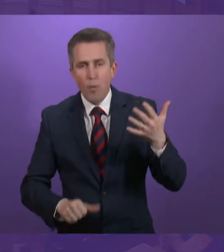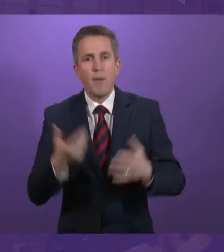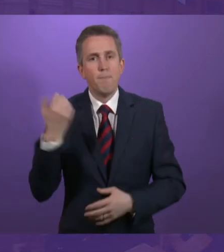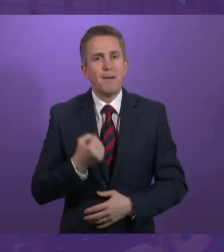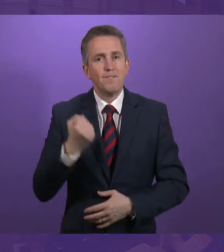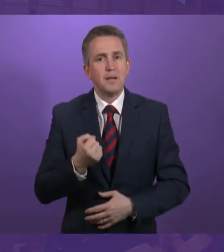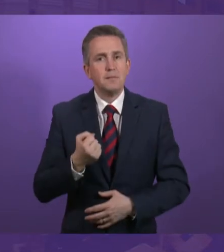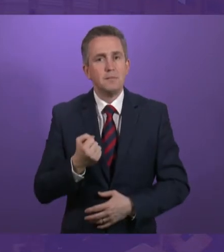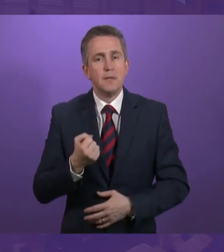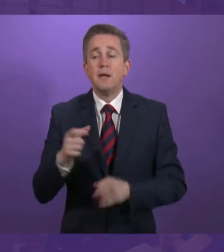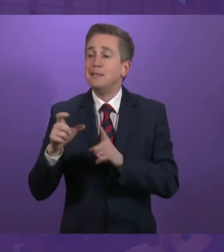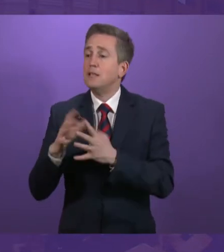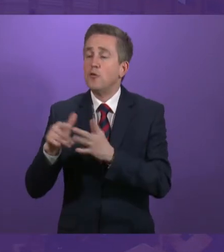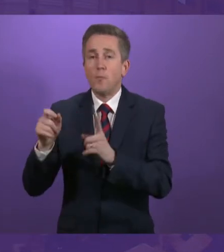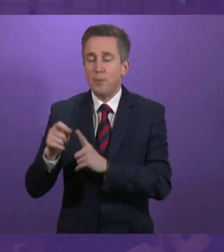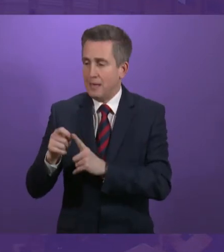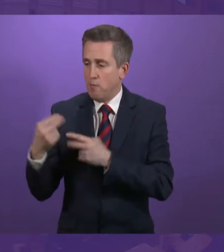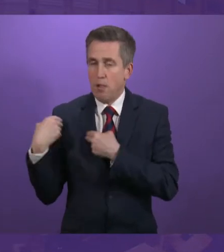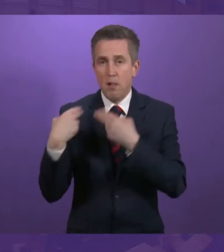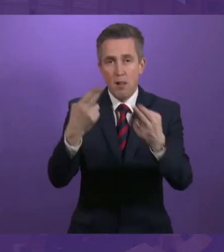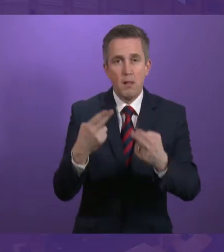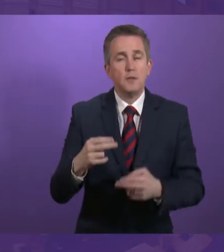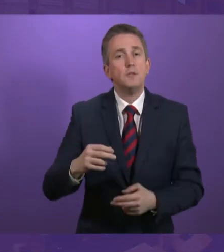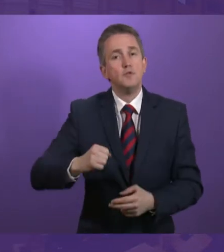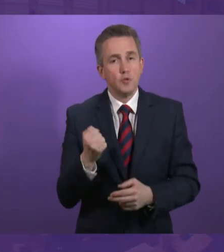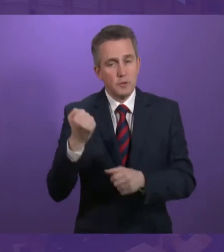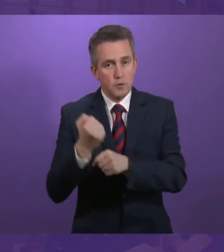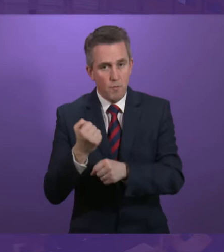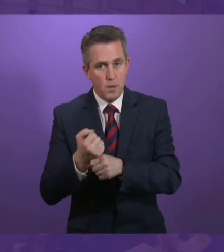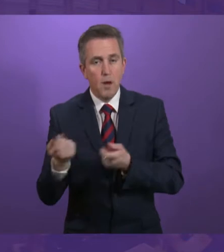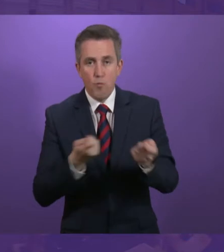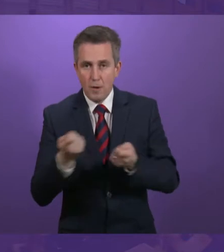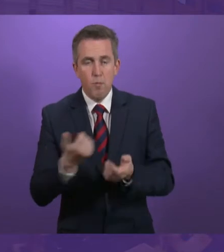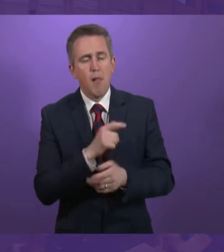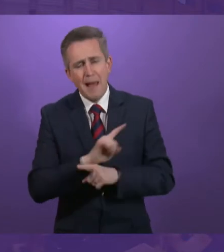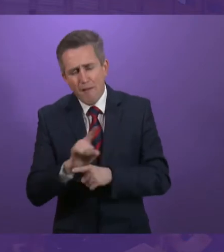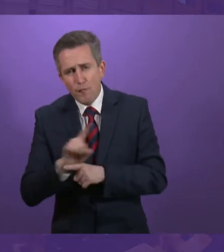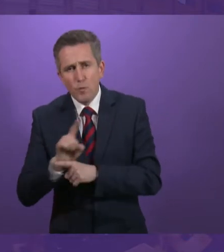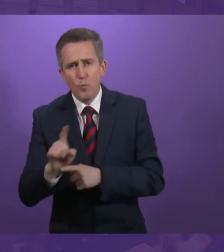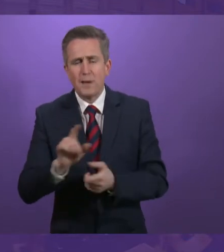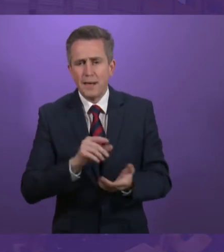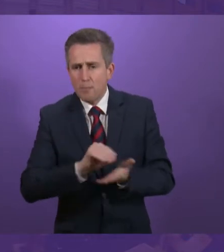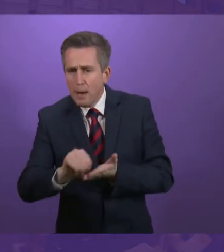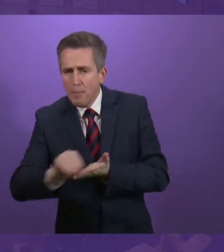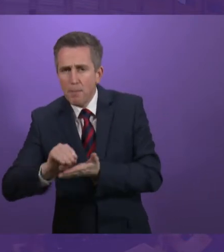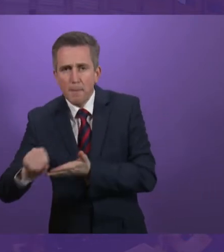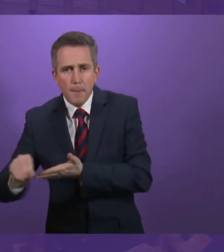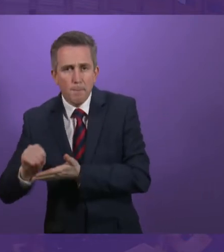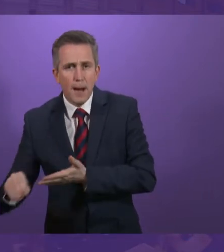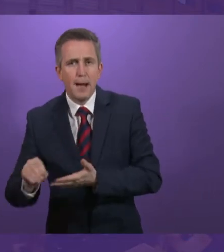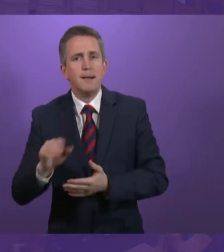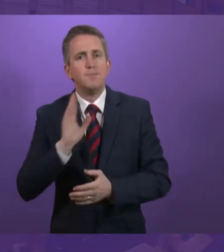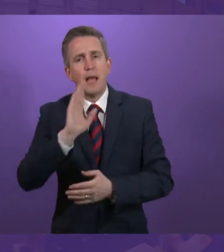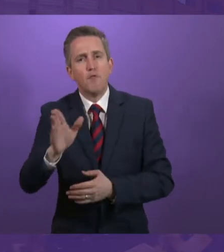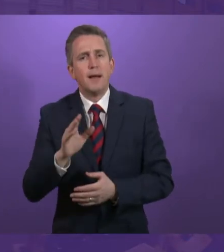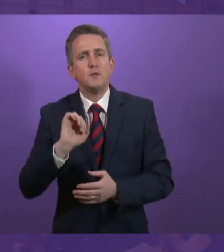Pensions. For the first time, the Scottish Government will make regular Social Security payments week in, week out, direct to people's bank